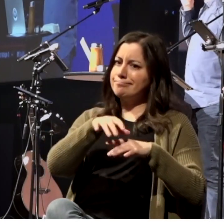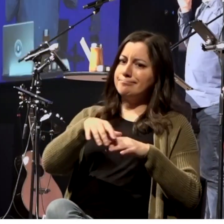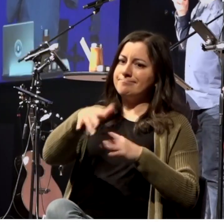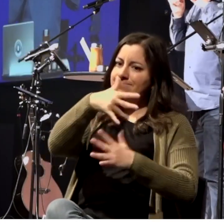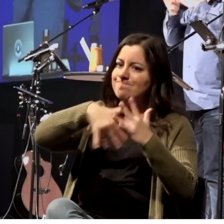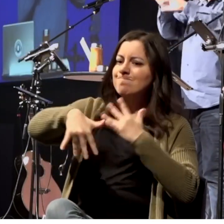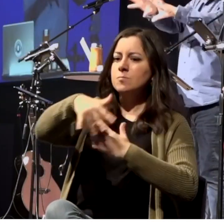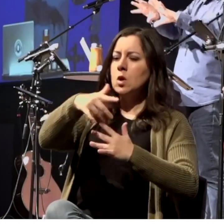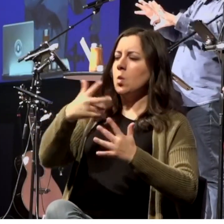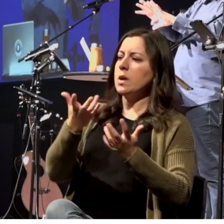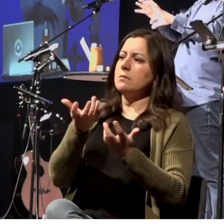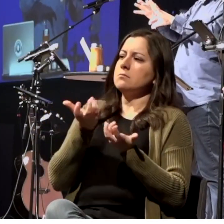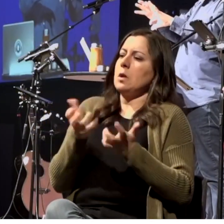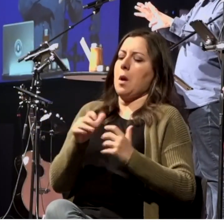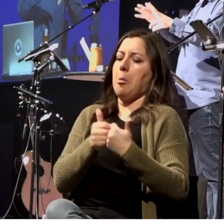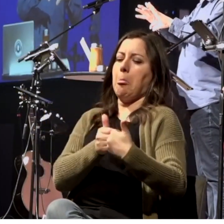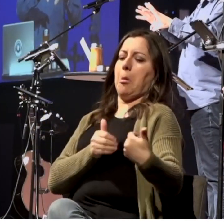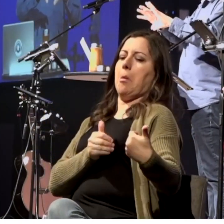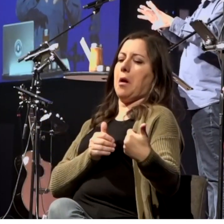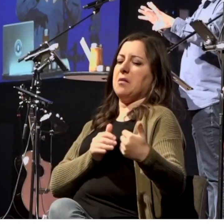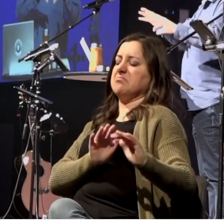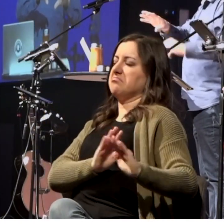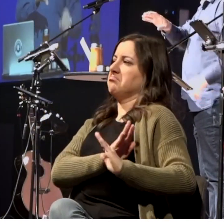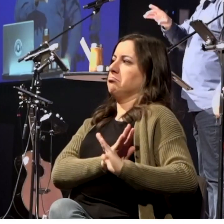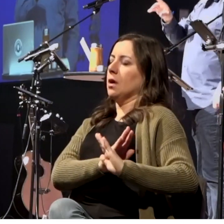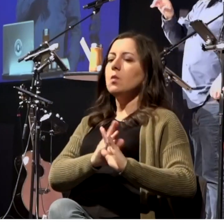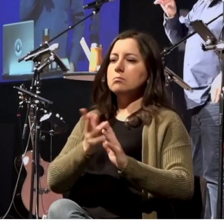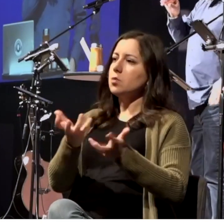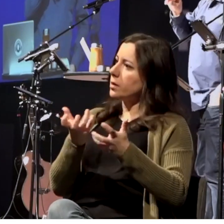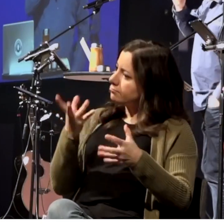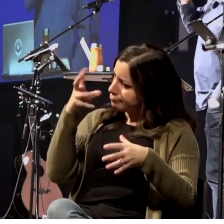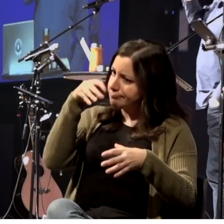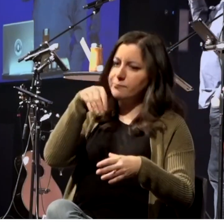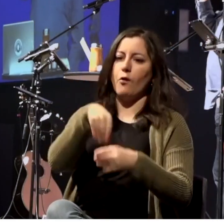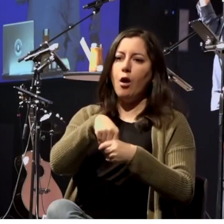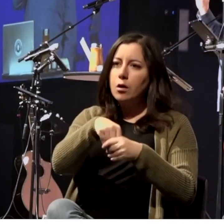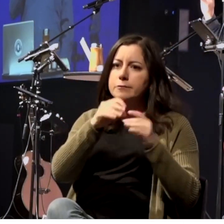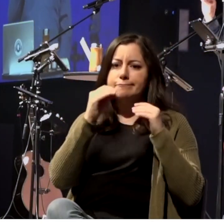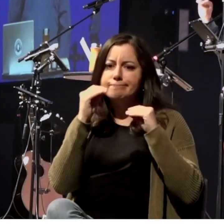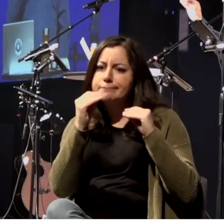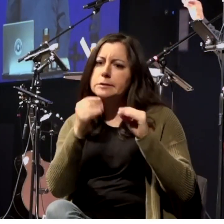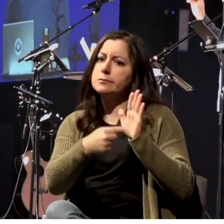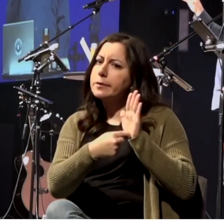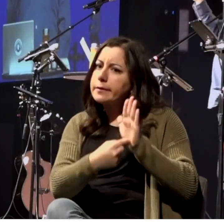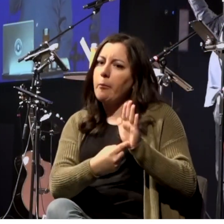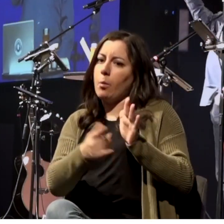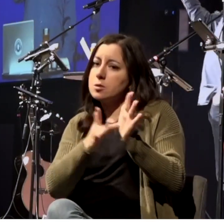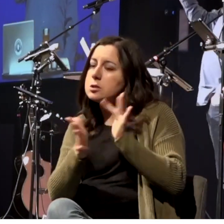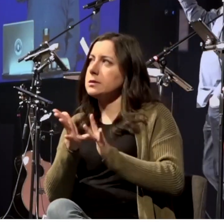going to infiltrate in the name of Jesus. Now, there's a three-part kind of